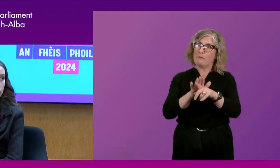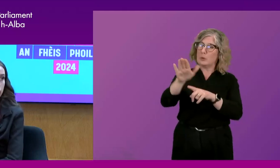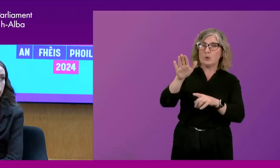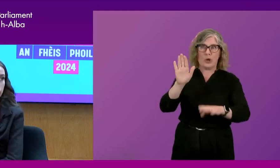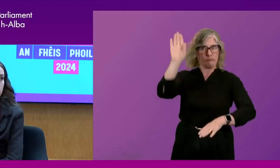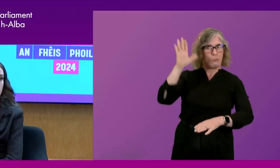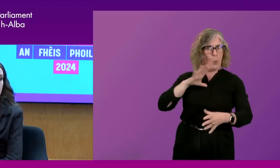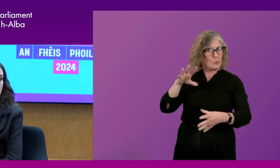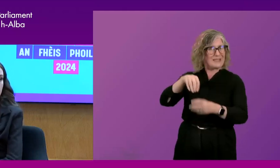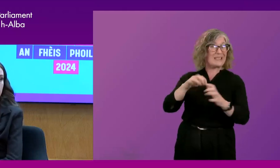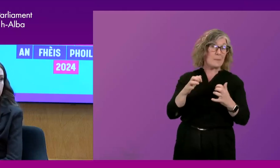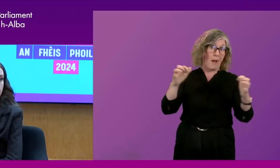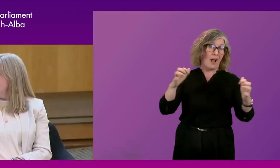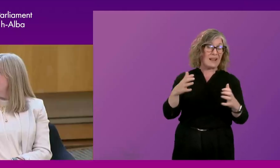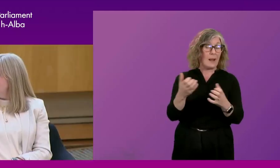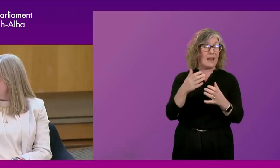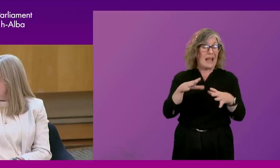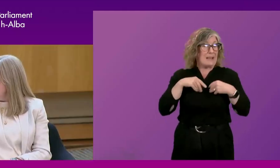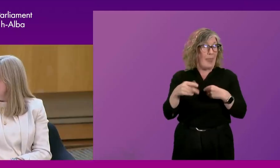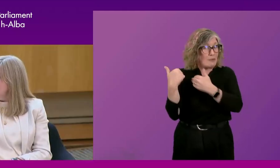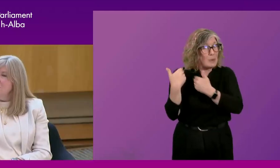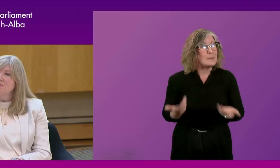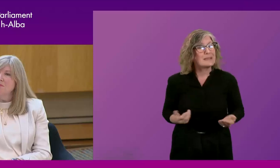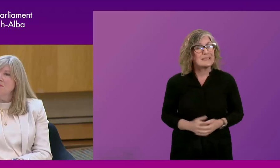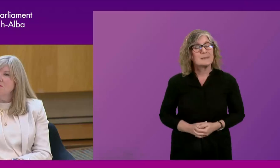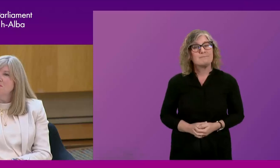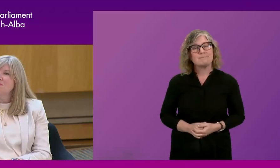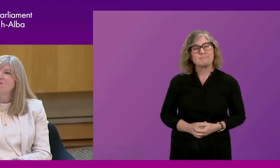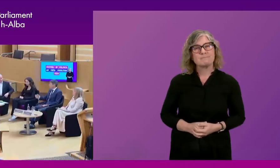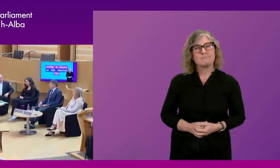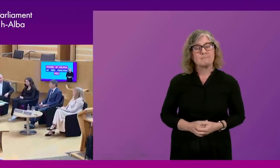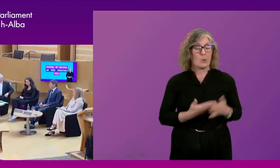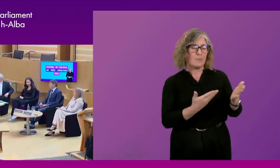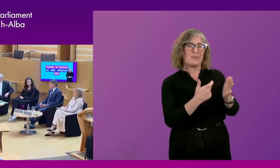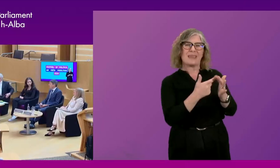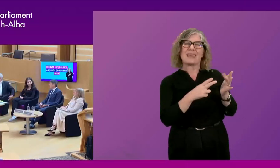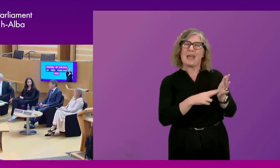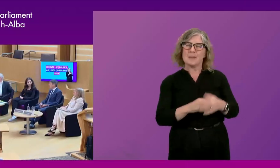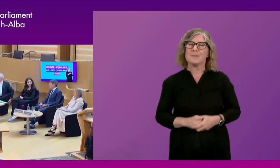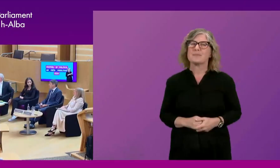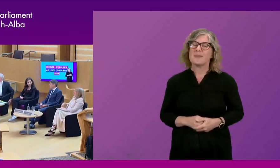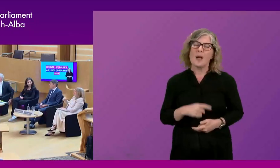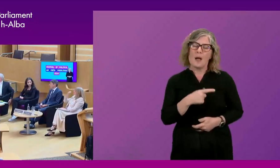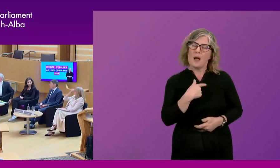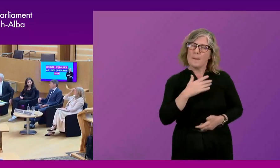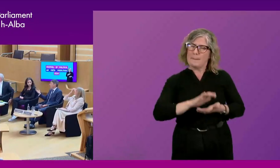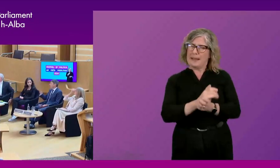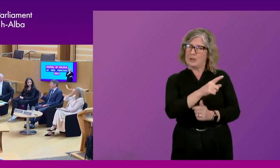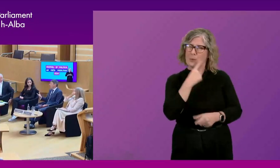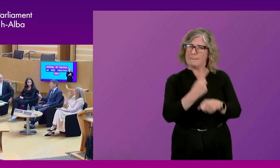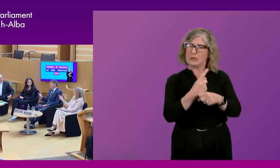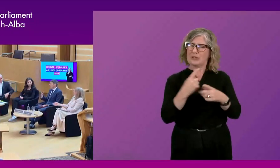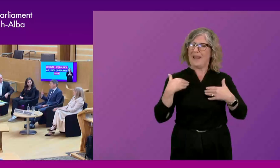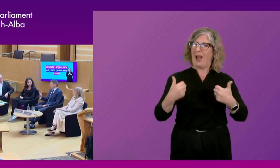with it. Thanks very much, Olivia. And Ken? Yeah, I'm glad you mentioned health, because of